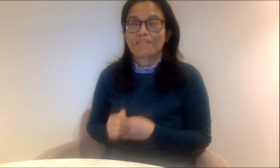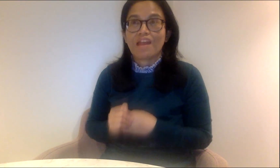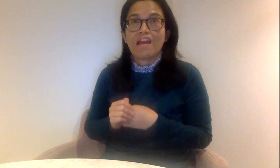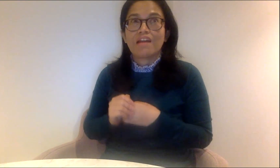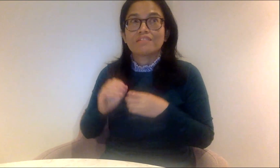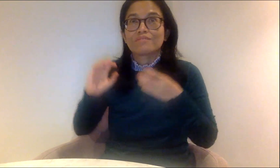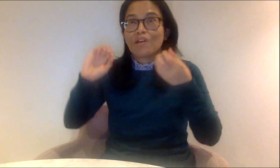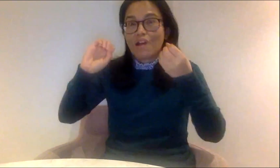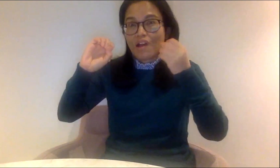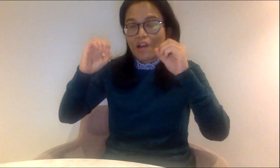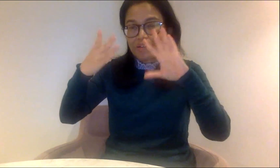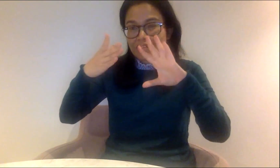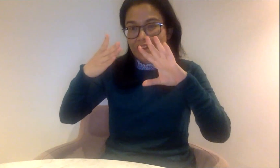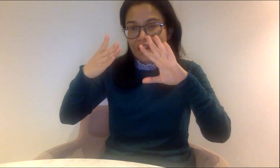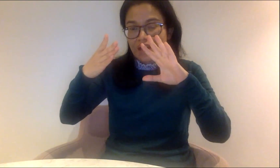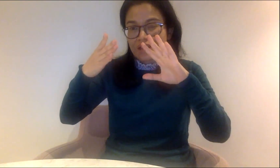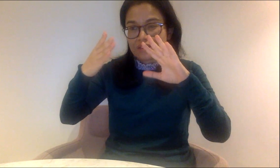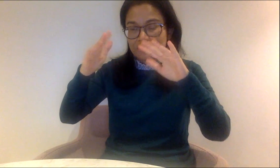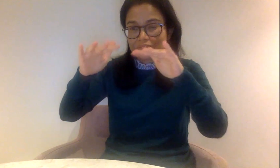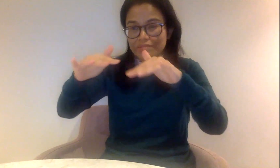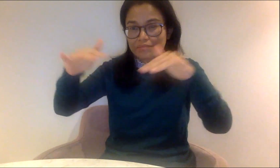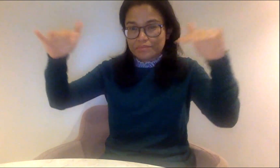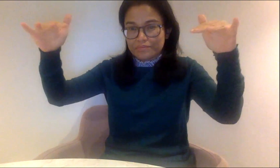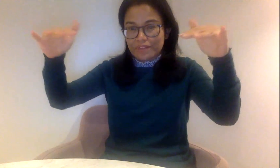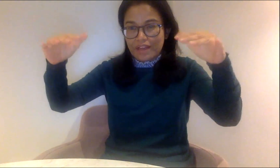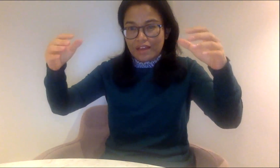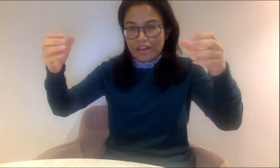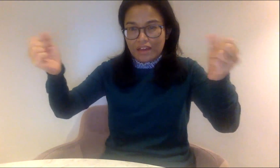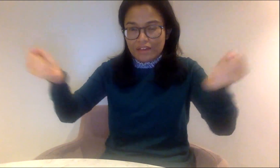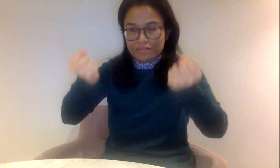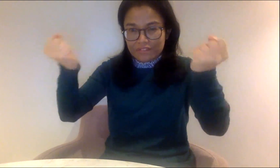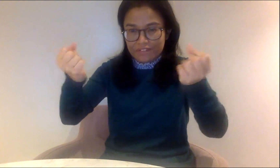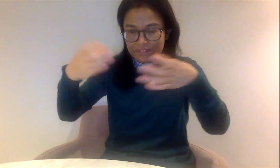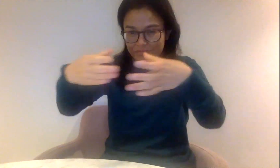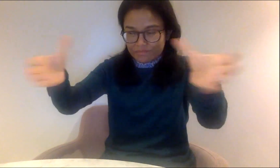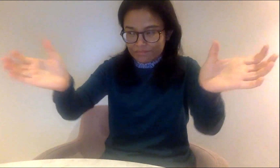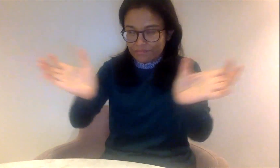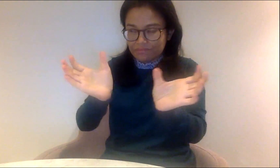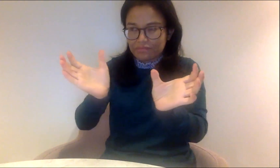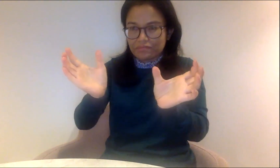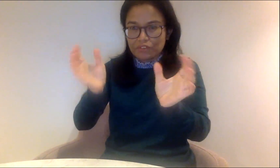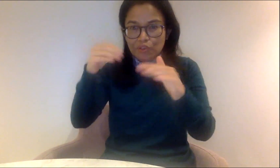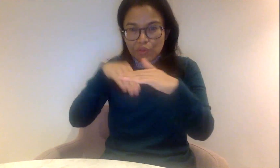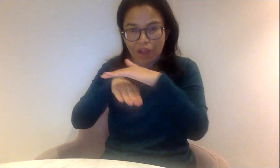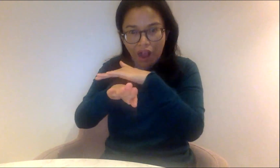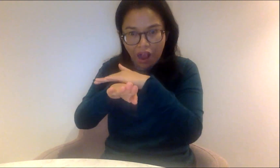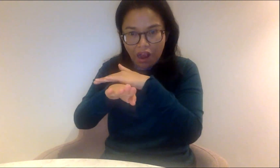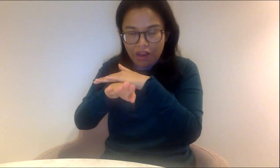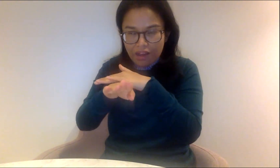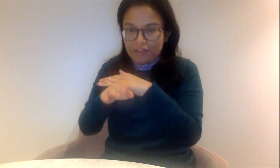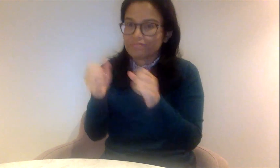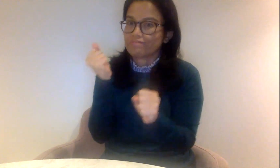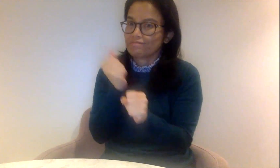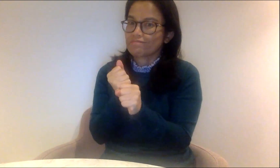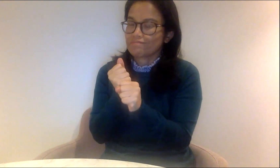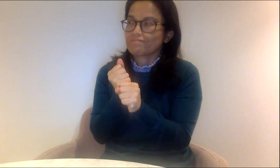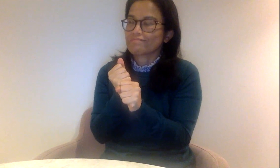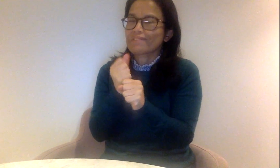online events, if you look at it, how much they are accessible, I would definitely say that that's the